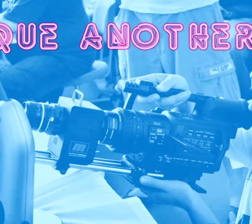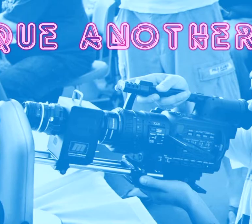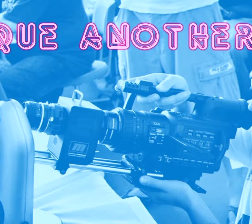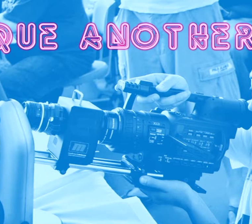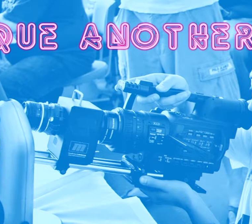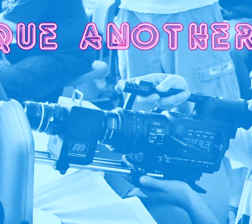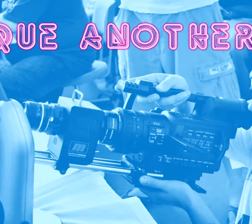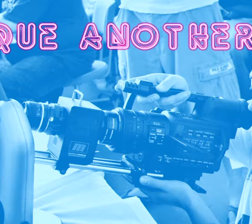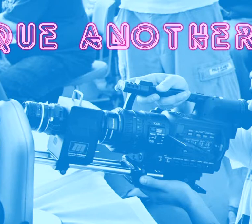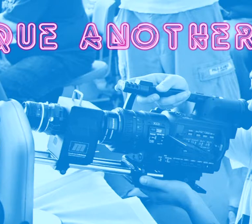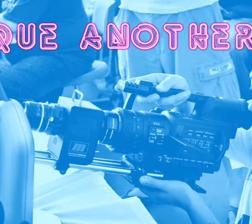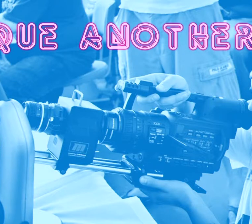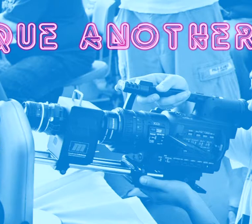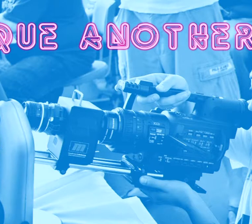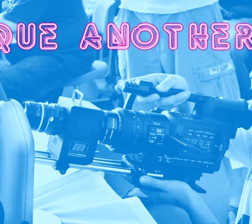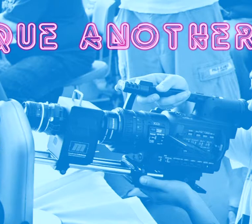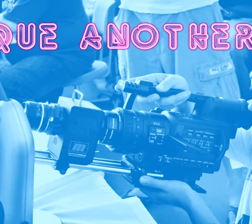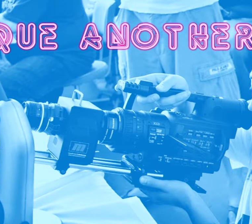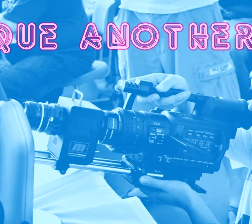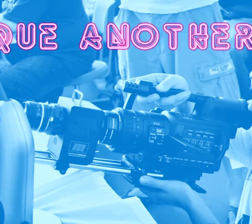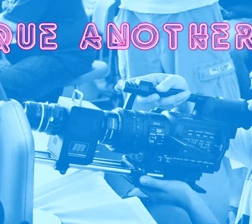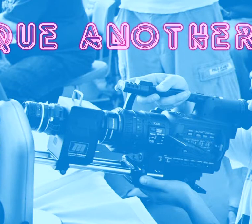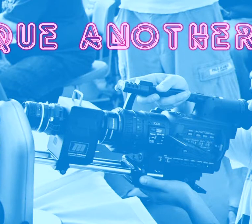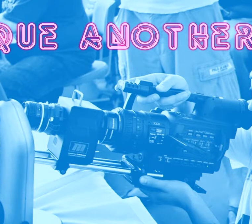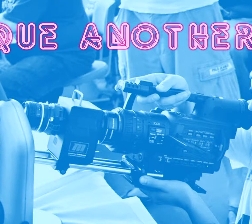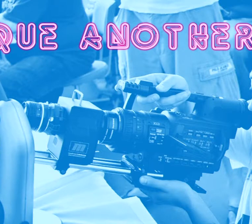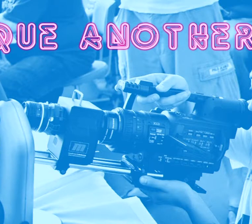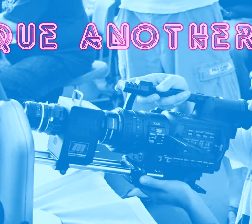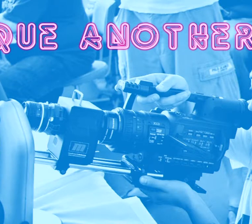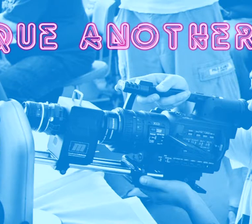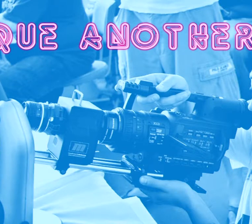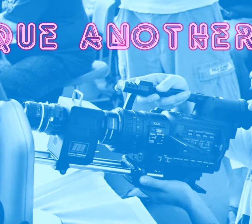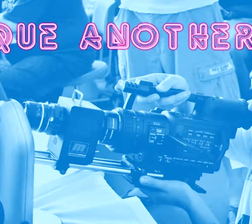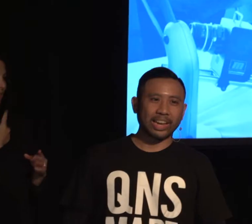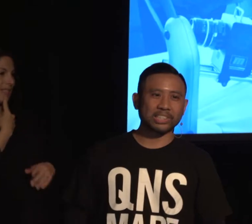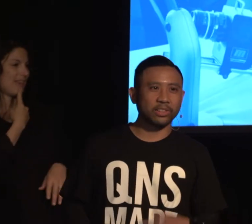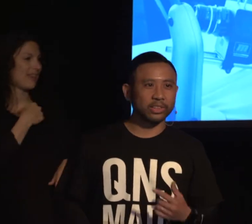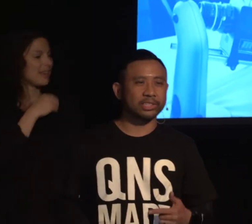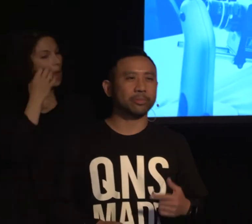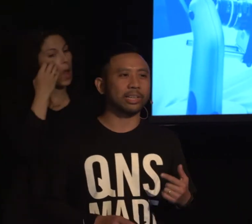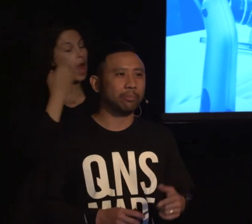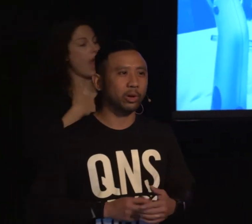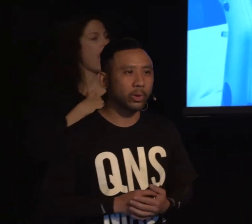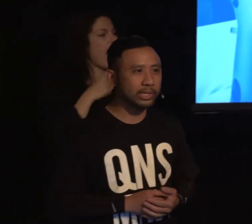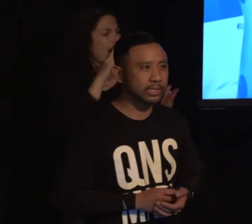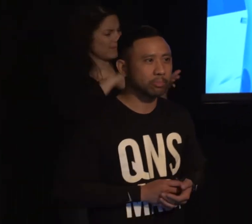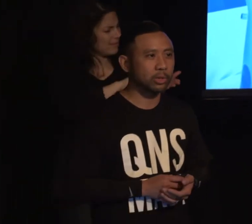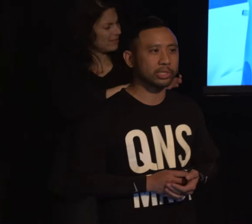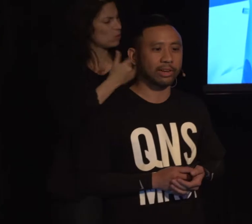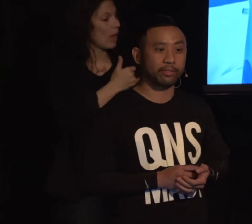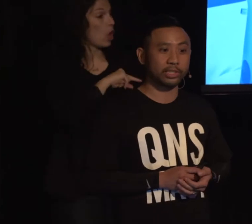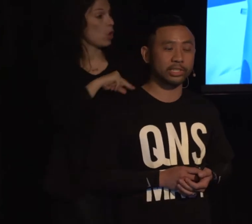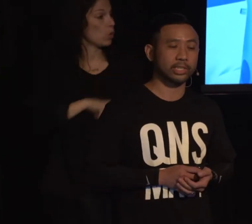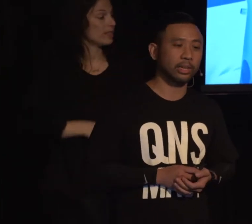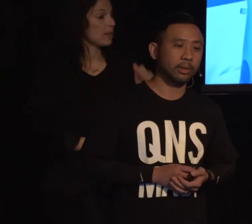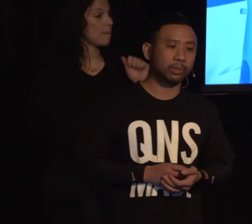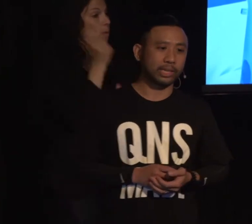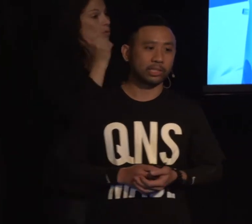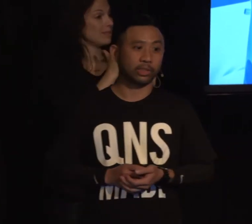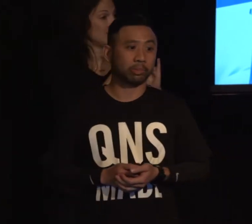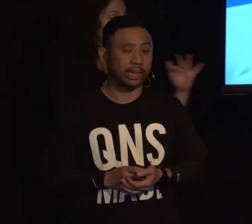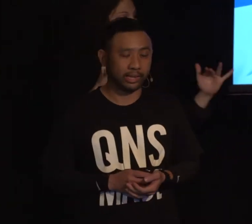So, Q-U-E, another E-N-S, that's another way of saying Queens. I actually looked this up today, but Queens is the most diverse